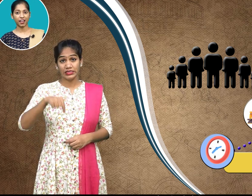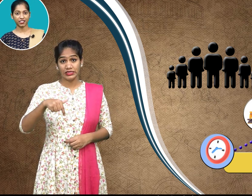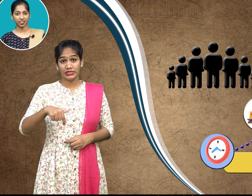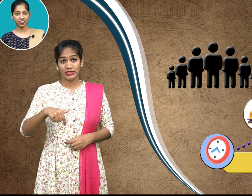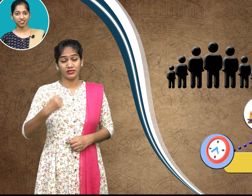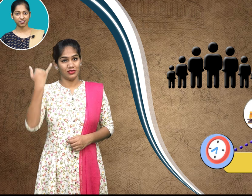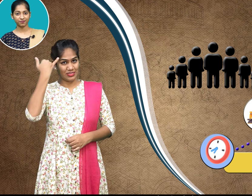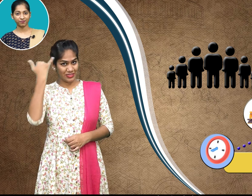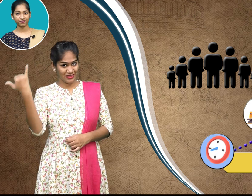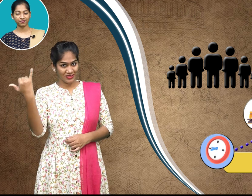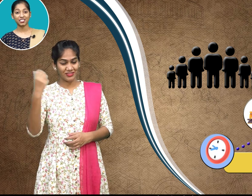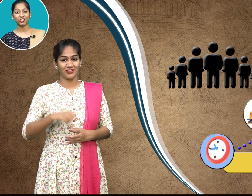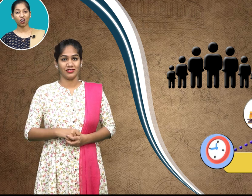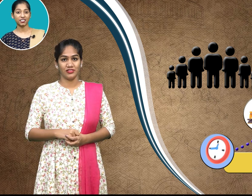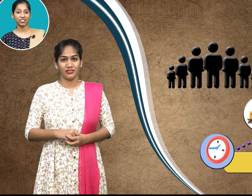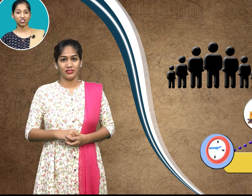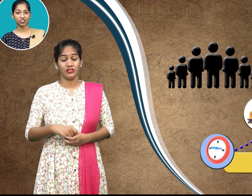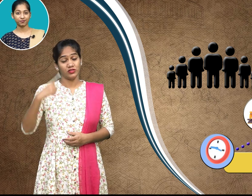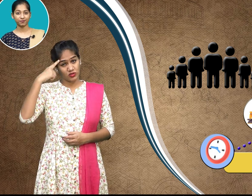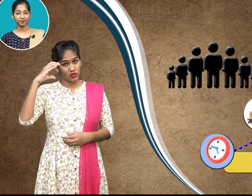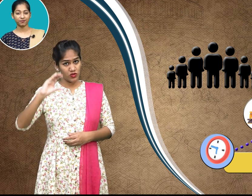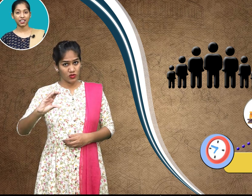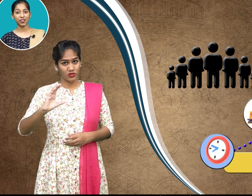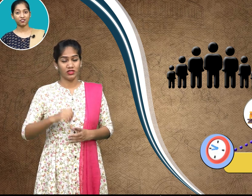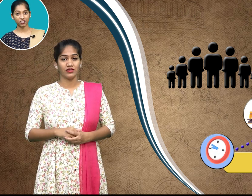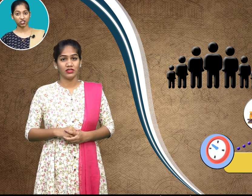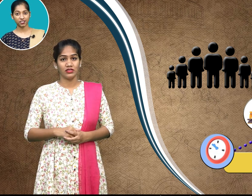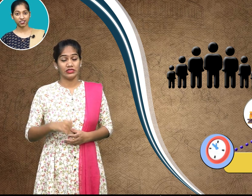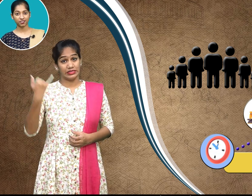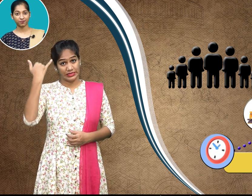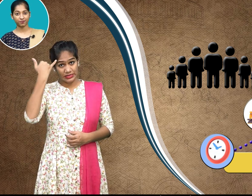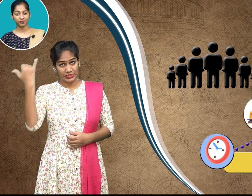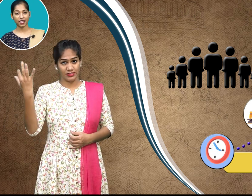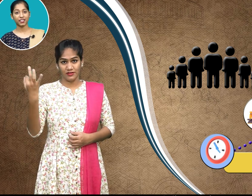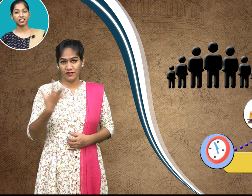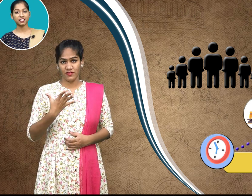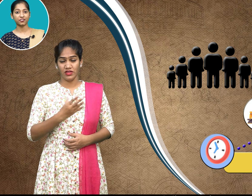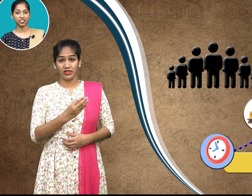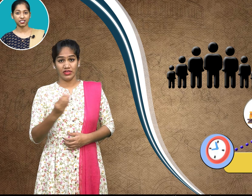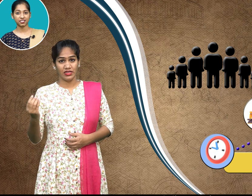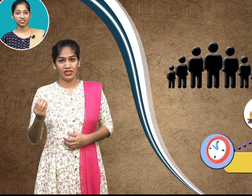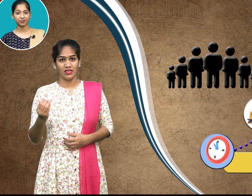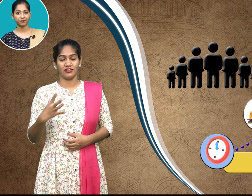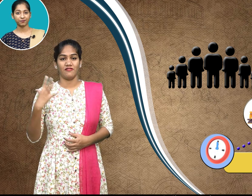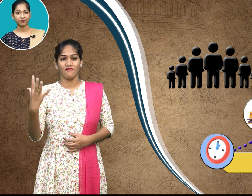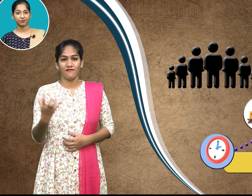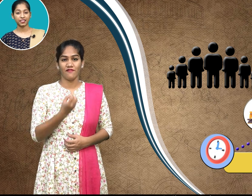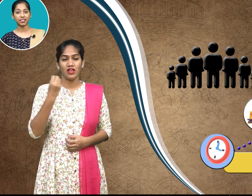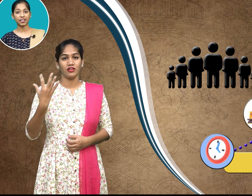ideas knowledge inventions and discoveries that